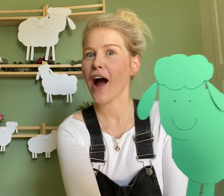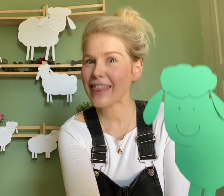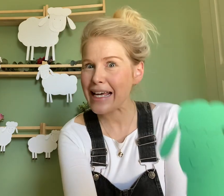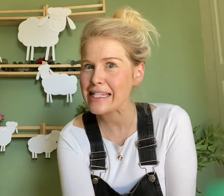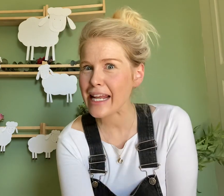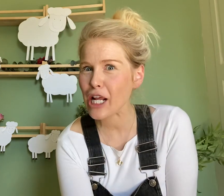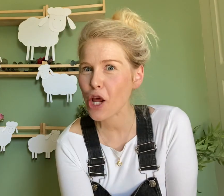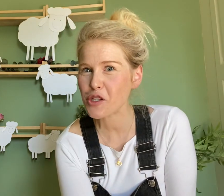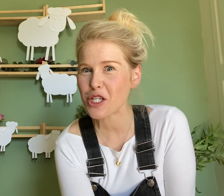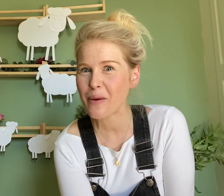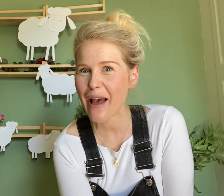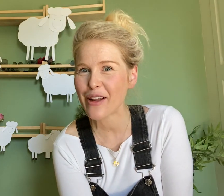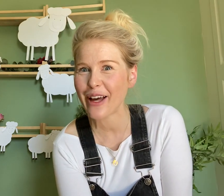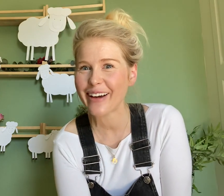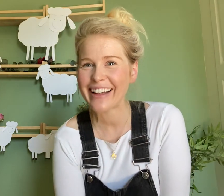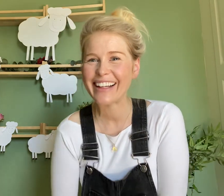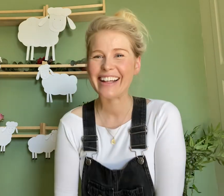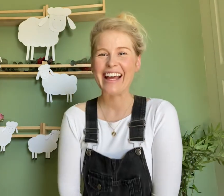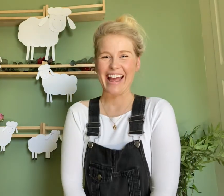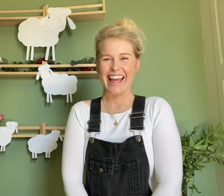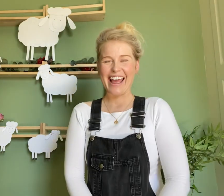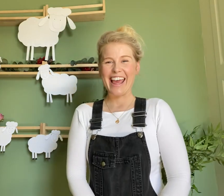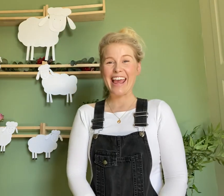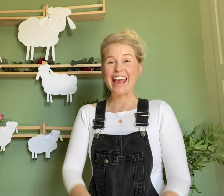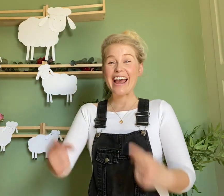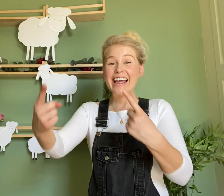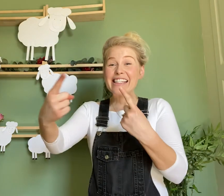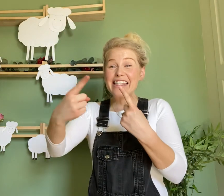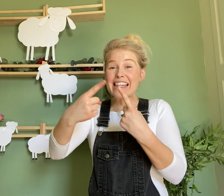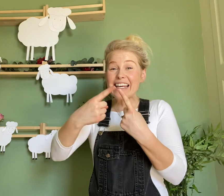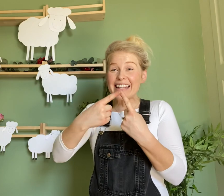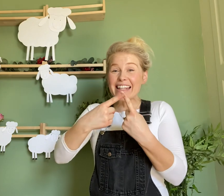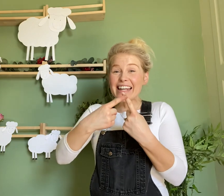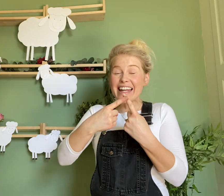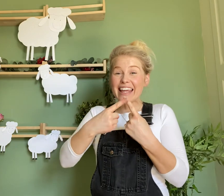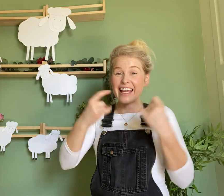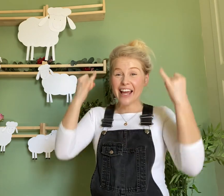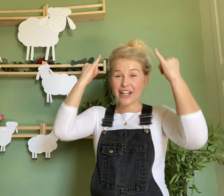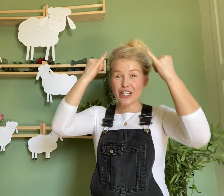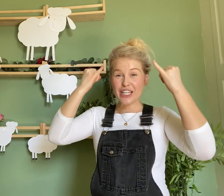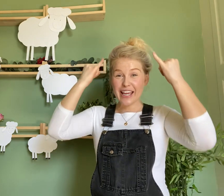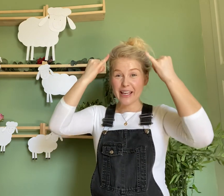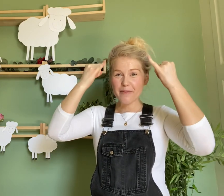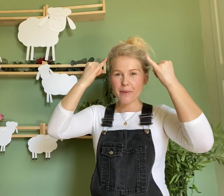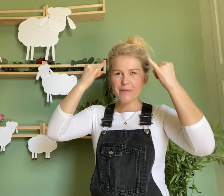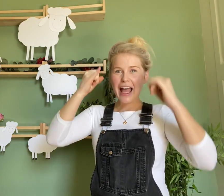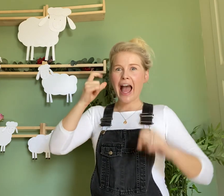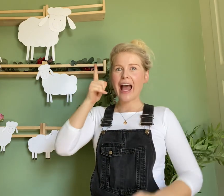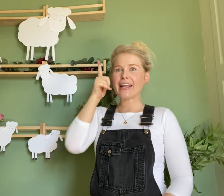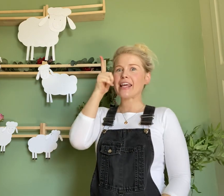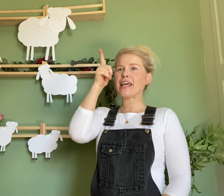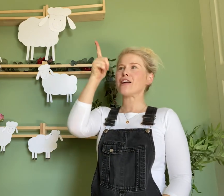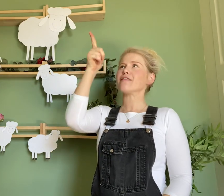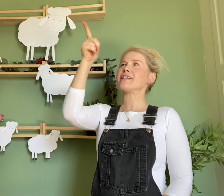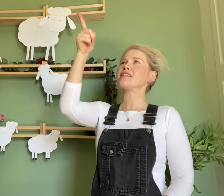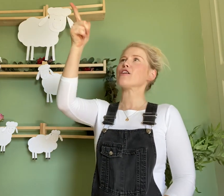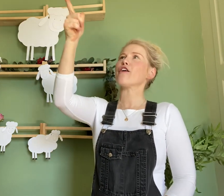I think he's getting closer. Shall we have a look? Here is the near sheep and here is the